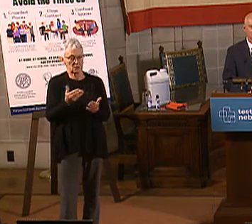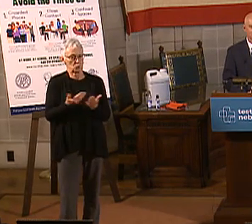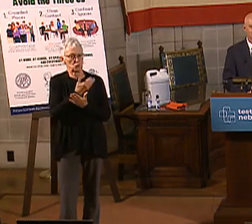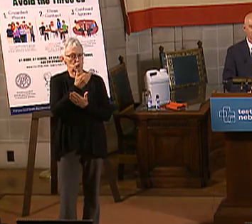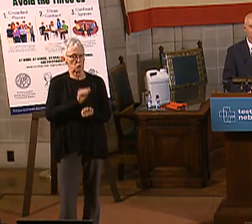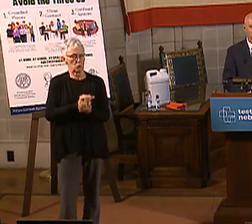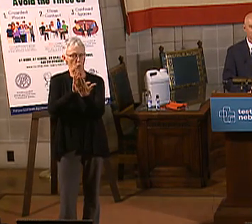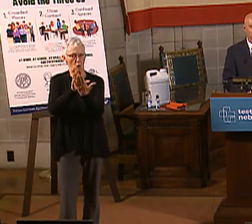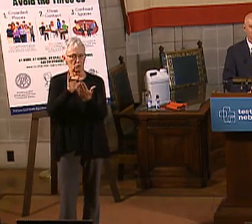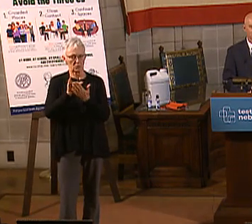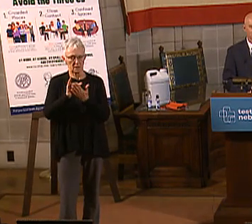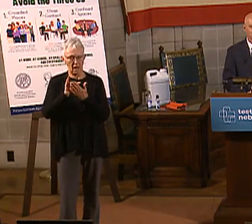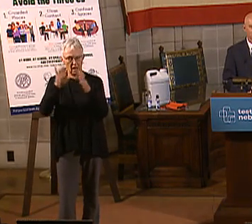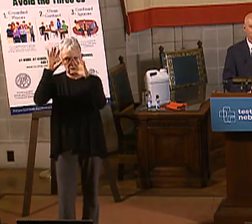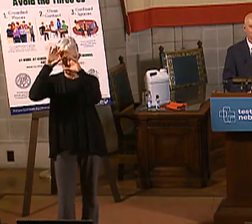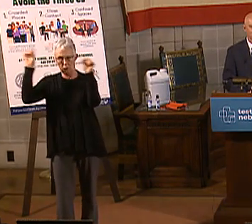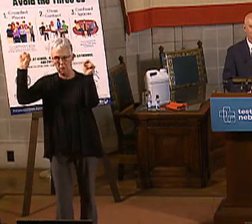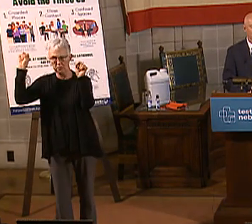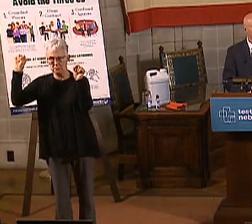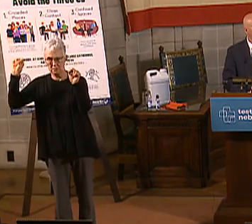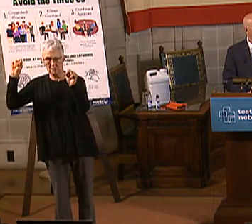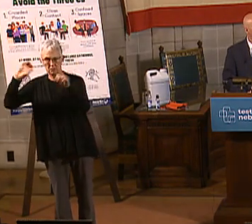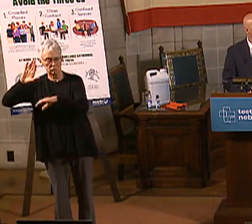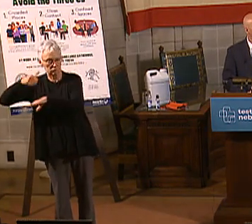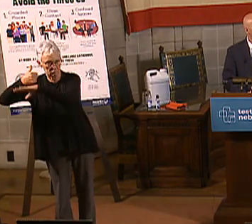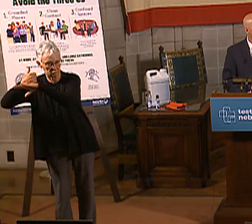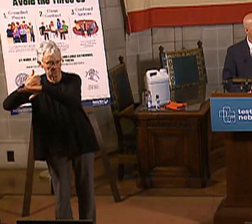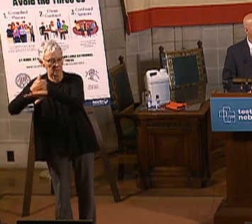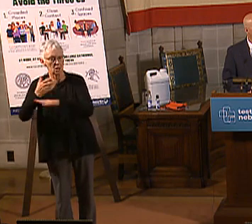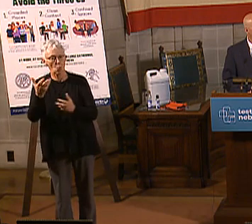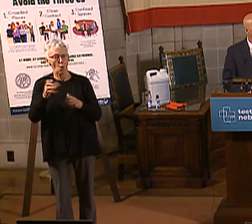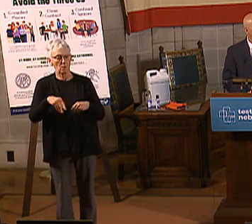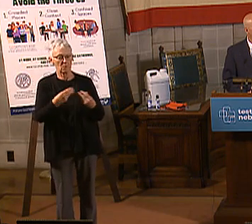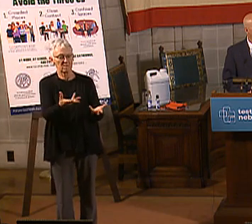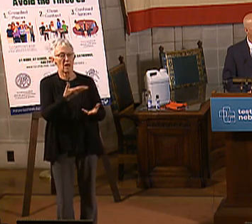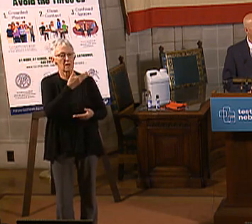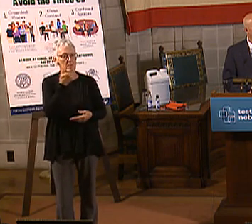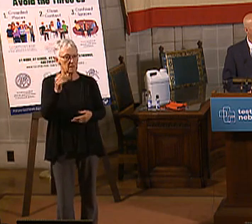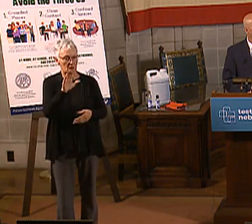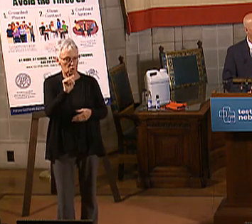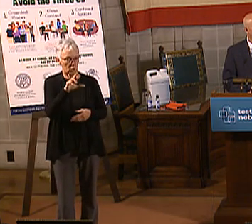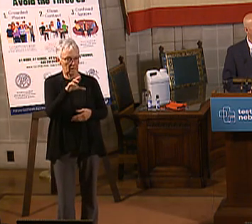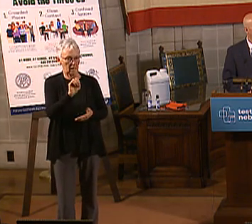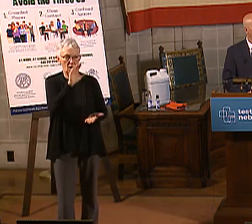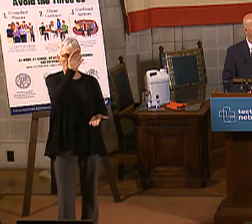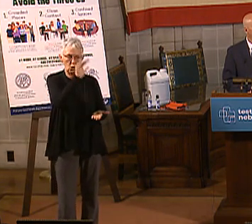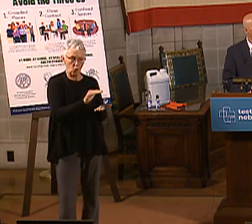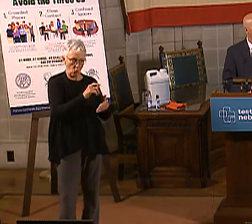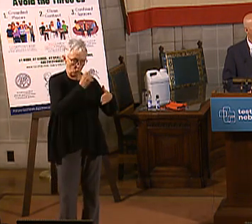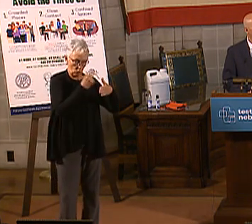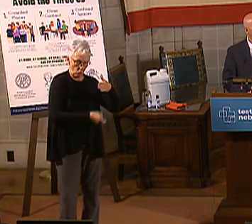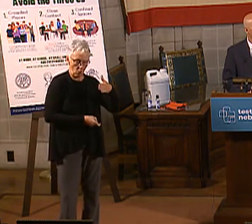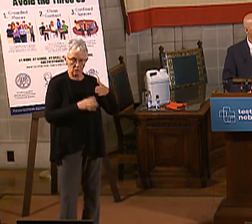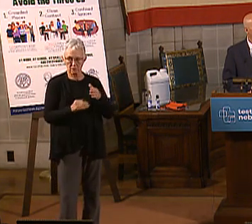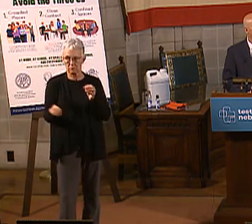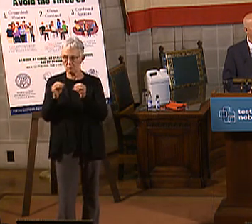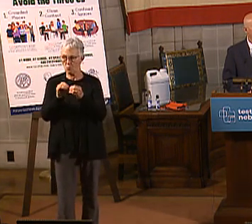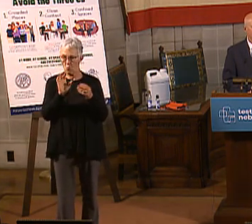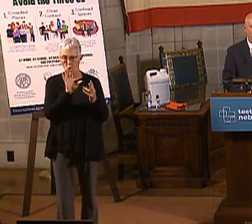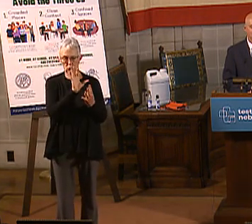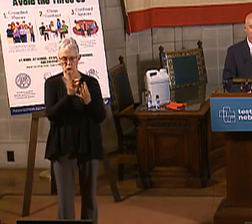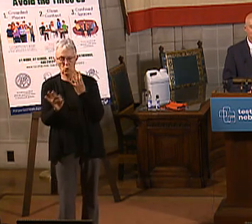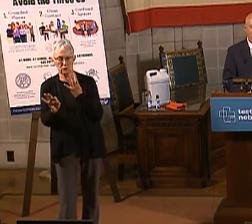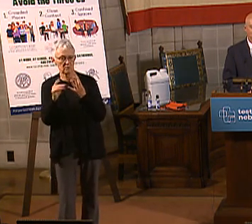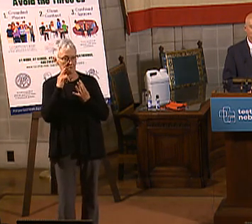president has brought to bear, one that is delivering better care, lower cost, and more choices to all Americans. In turn,